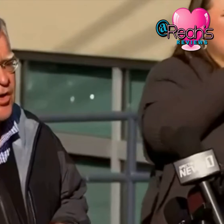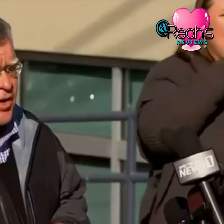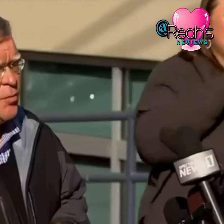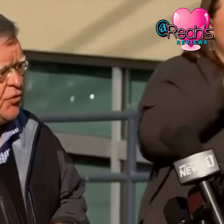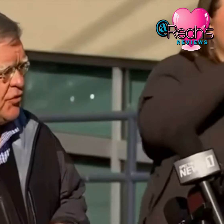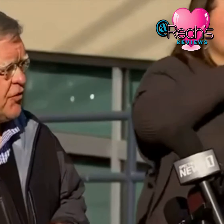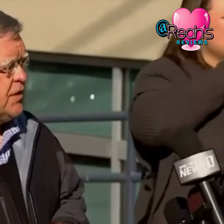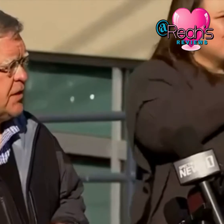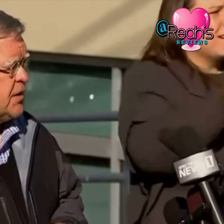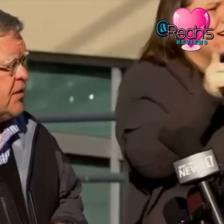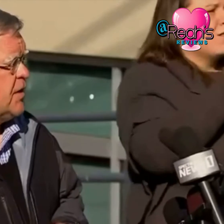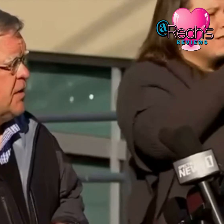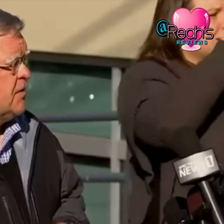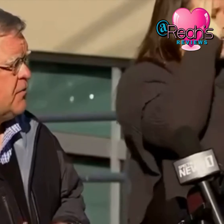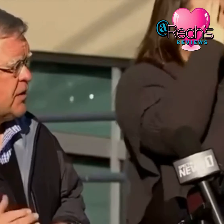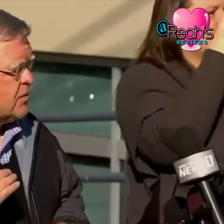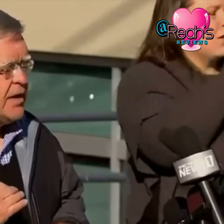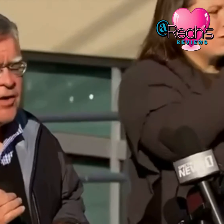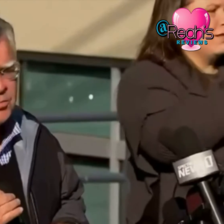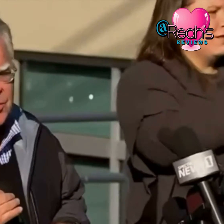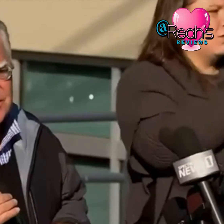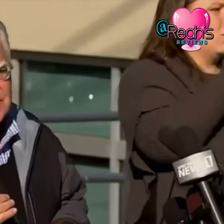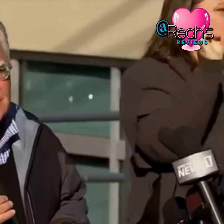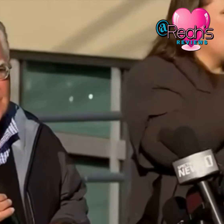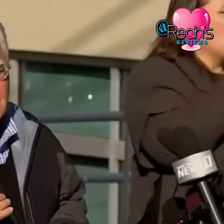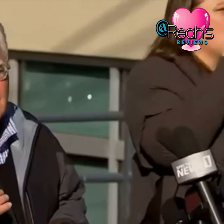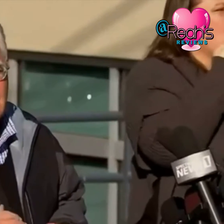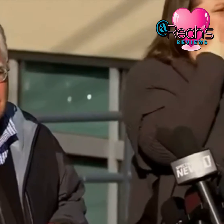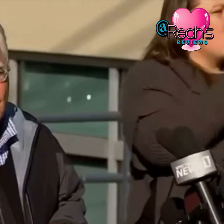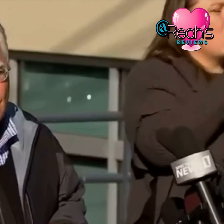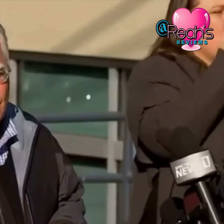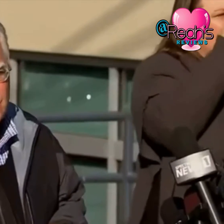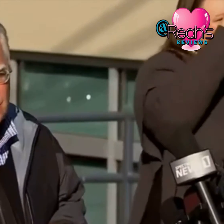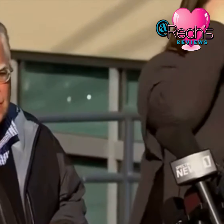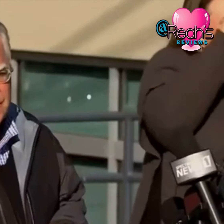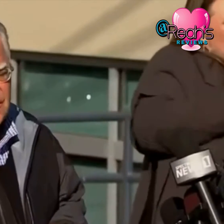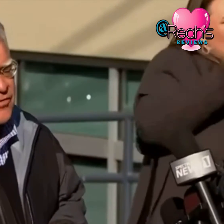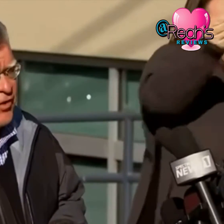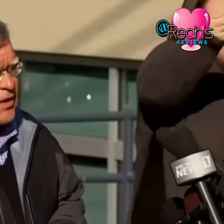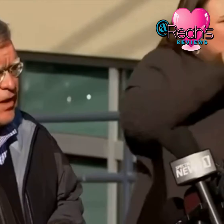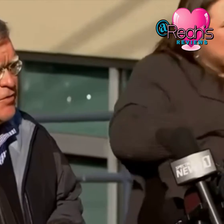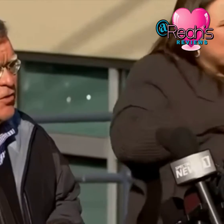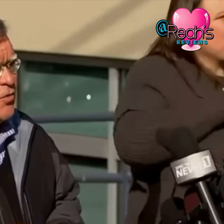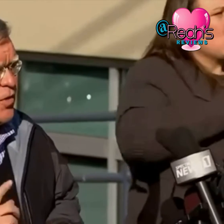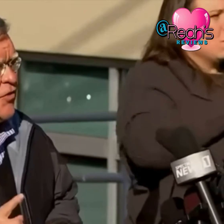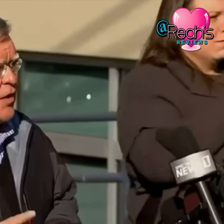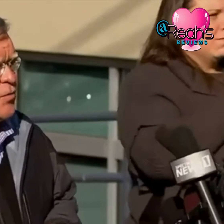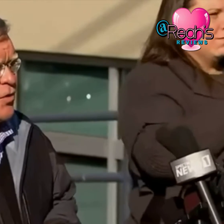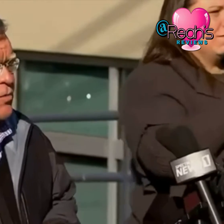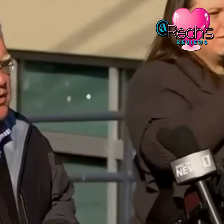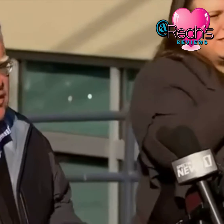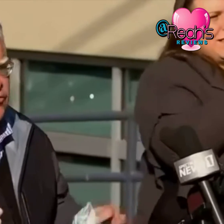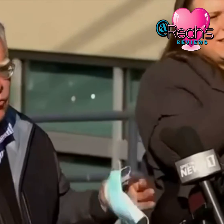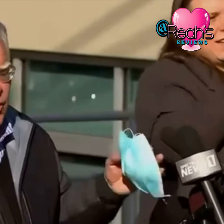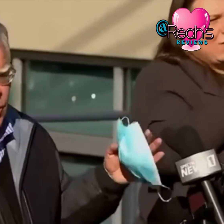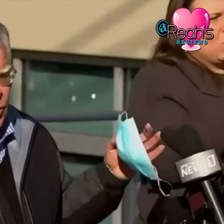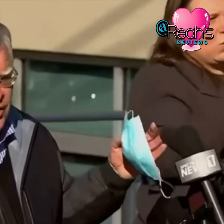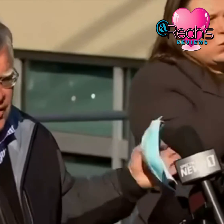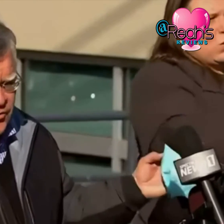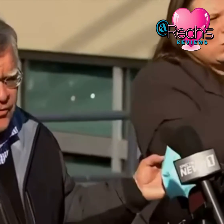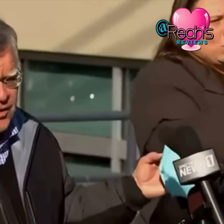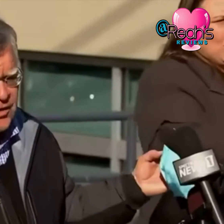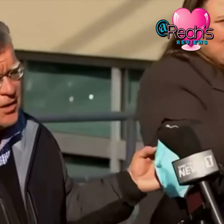uh emergency and to get federal help for rebuilding second avenue once that work begins